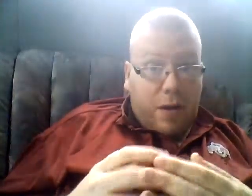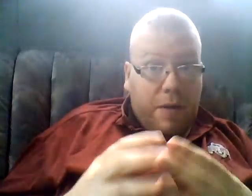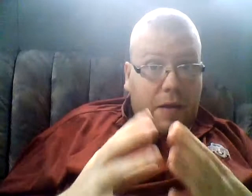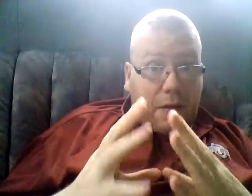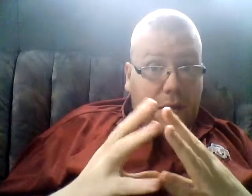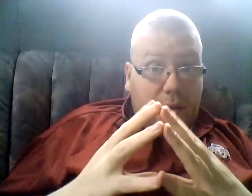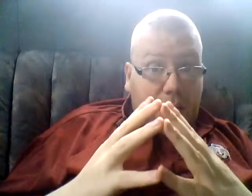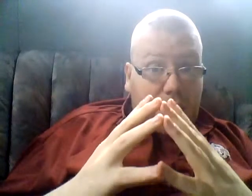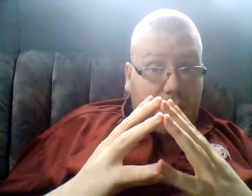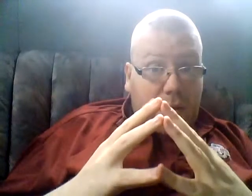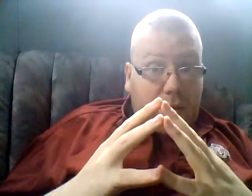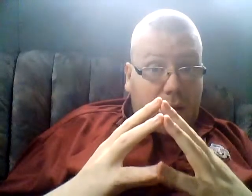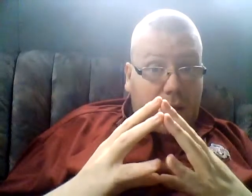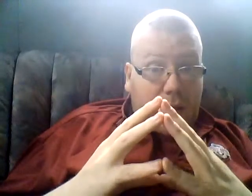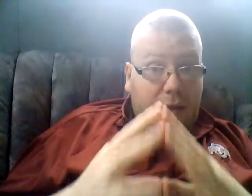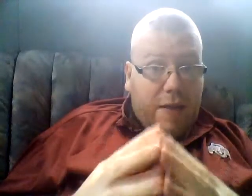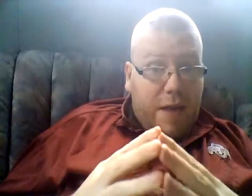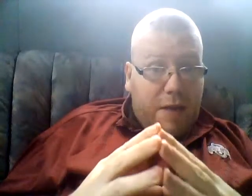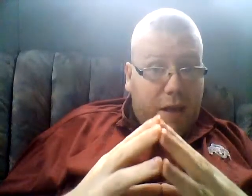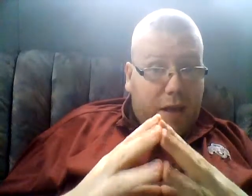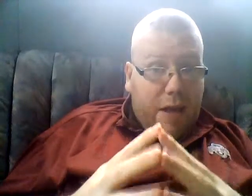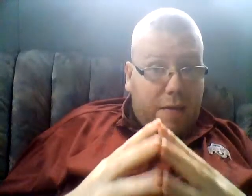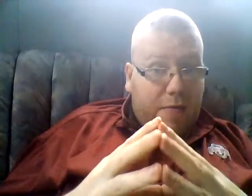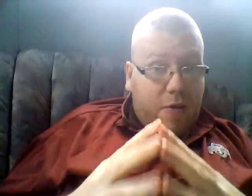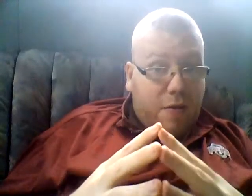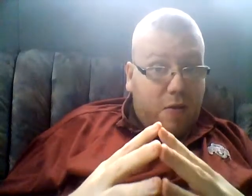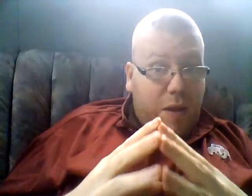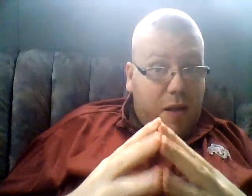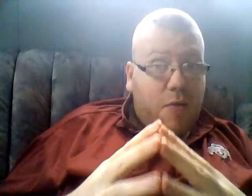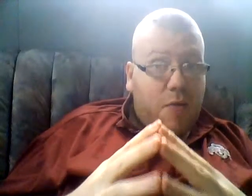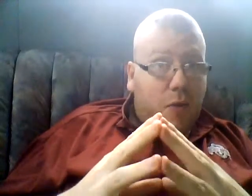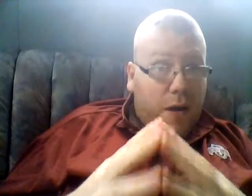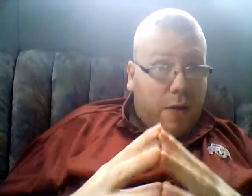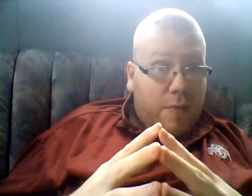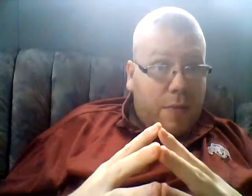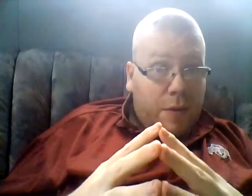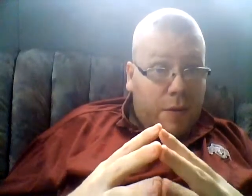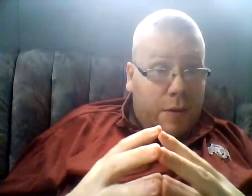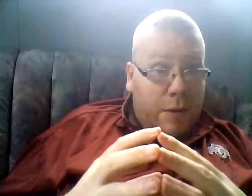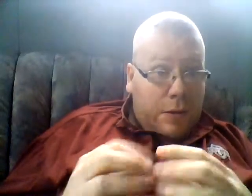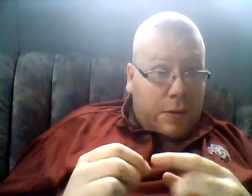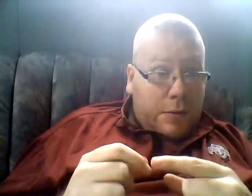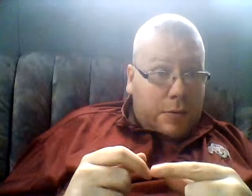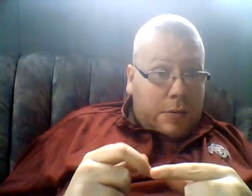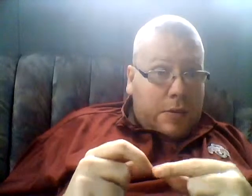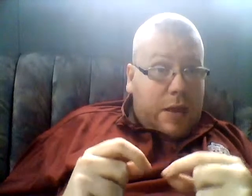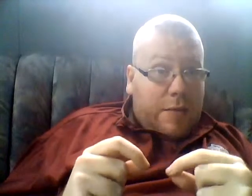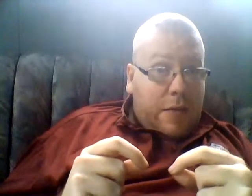because safety comes first no matter what. And this means,